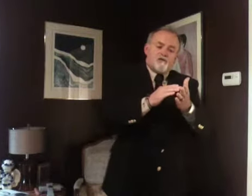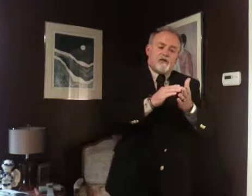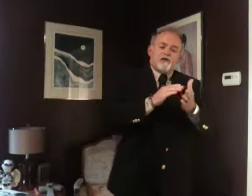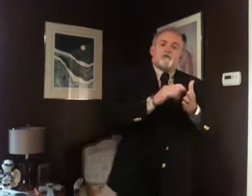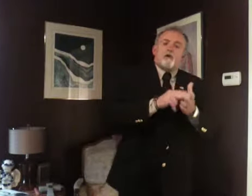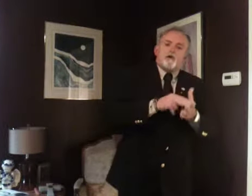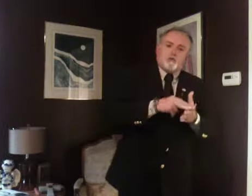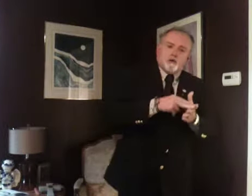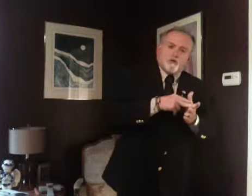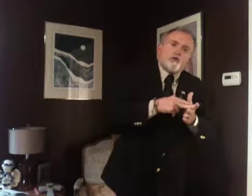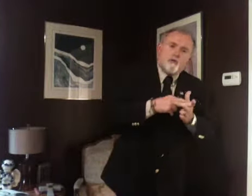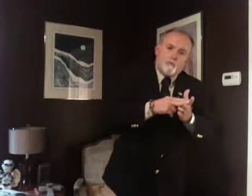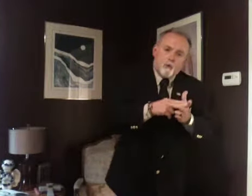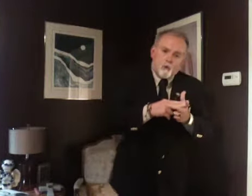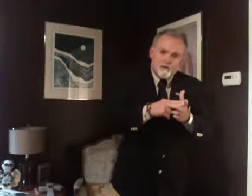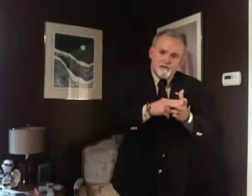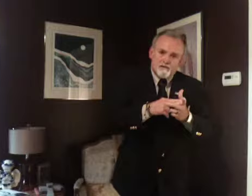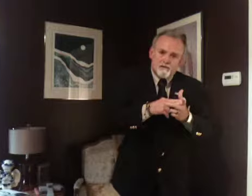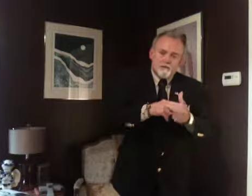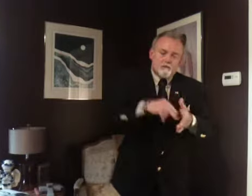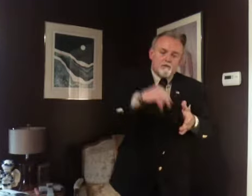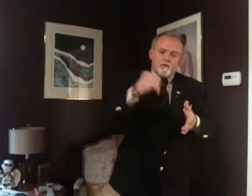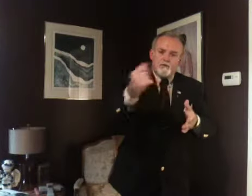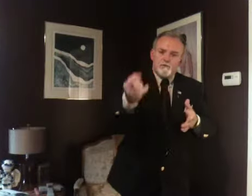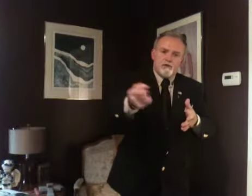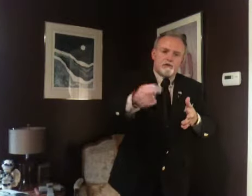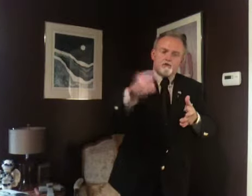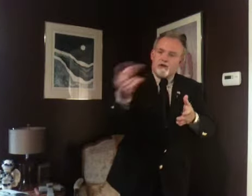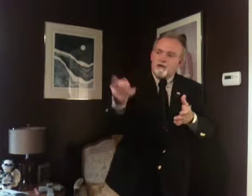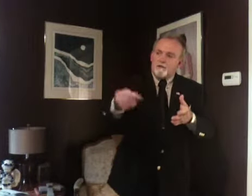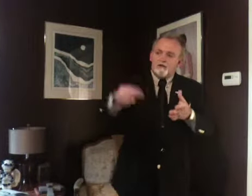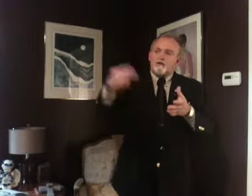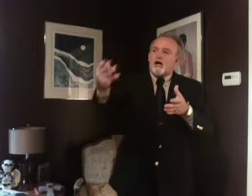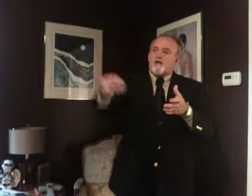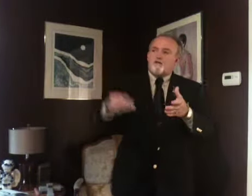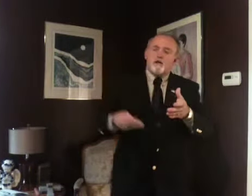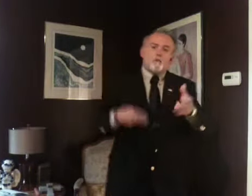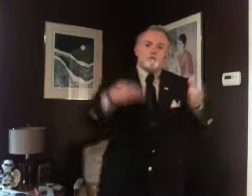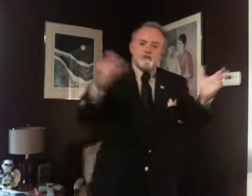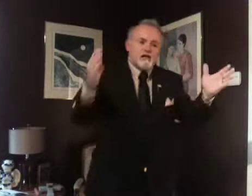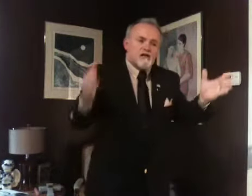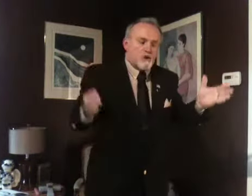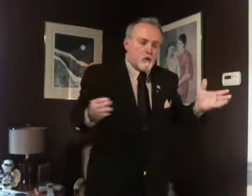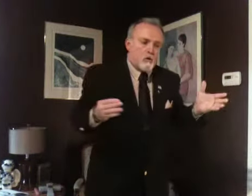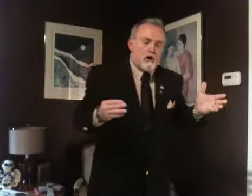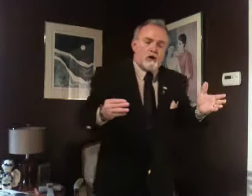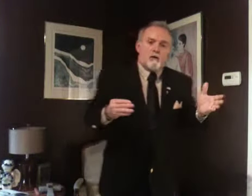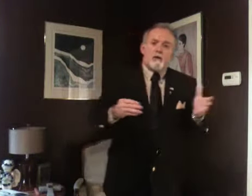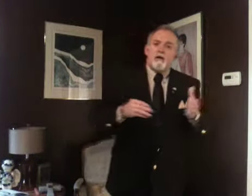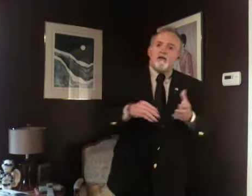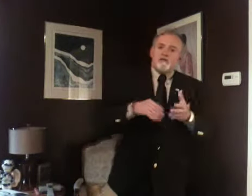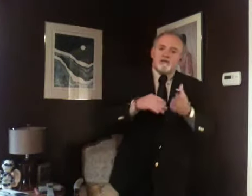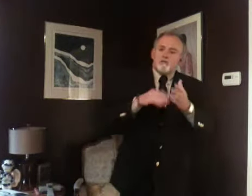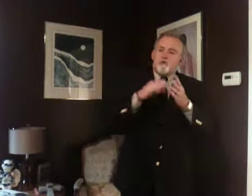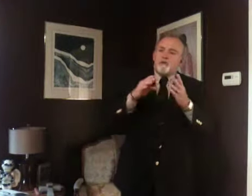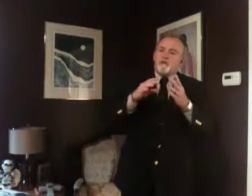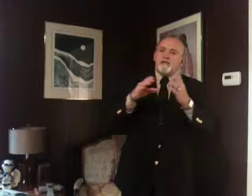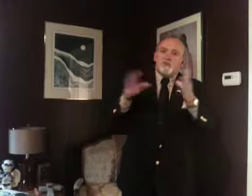of a drink you want to drink in the mornings, whether it's milk, chocolate milk, coffee, just ice cold water, just whatever it is,